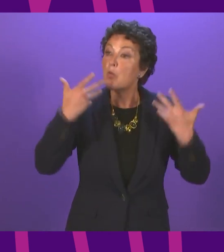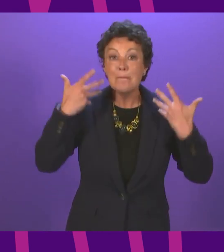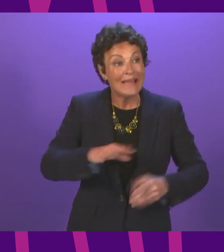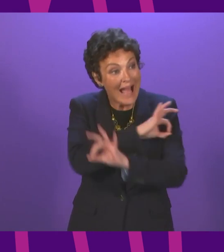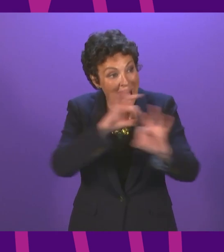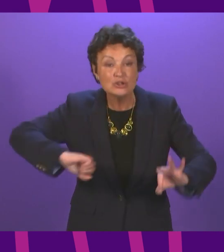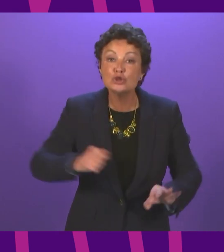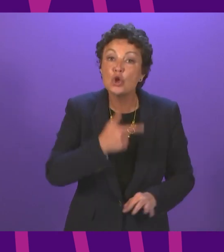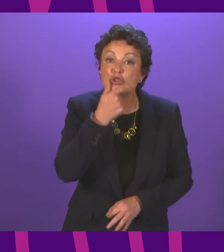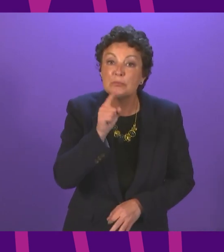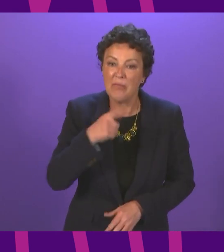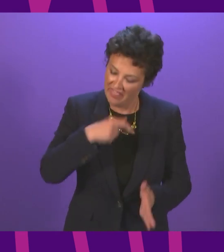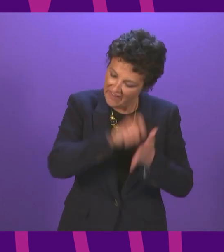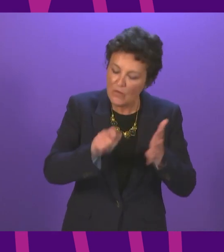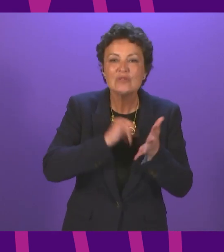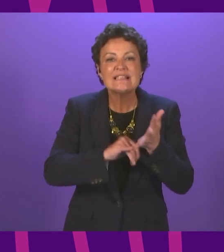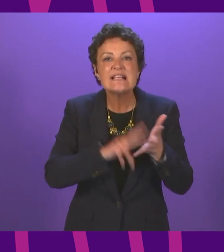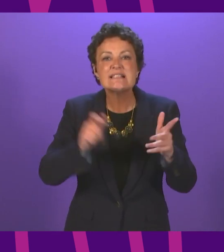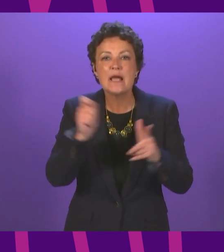on. Douglas Ross.